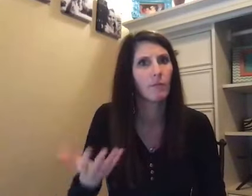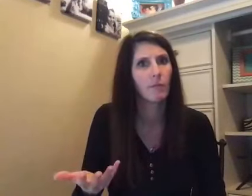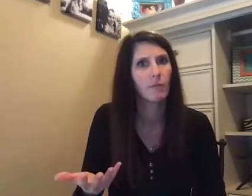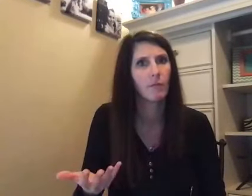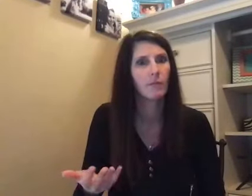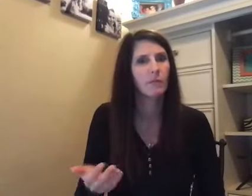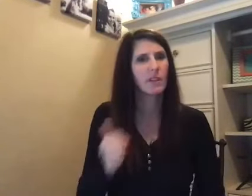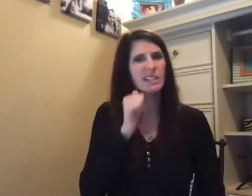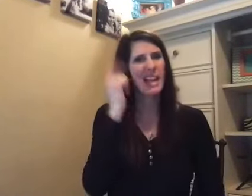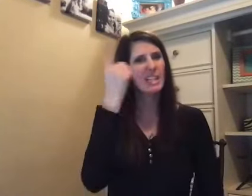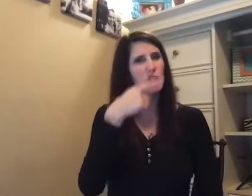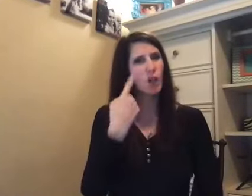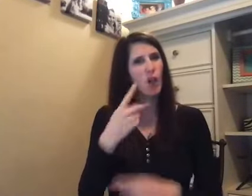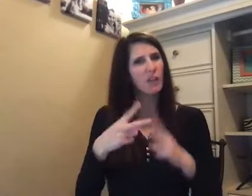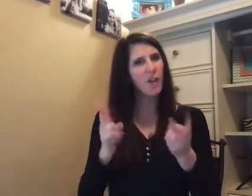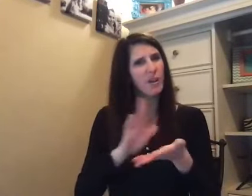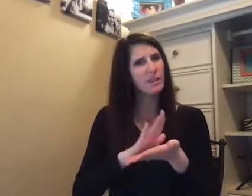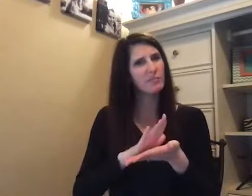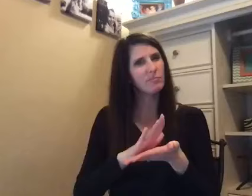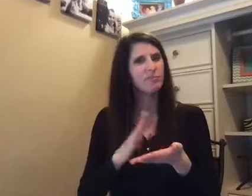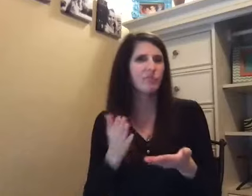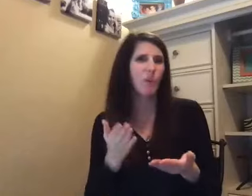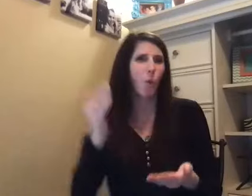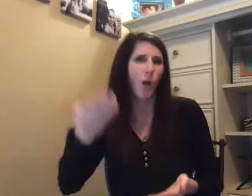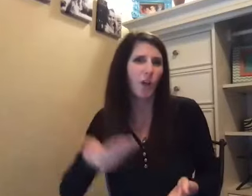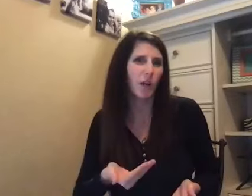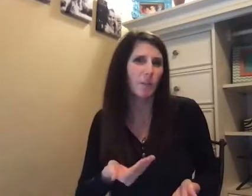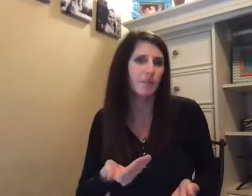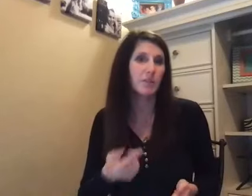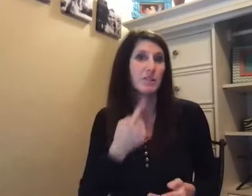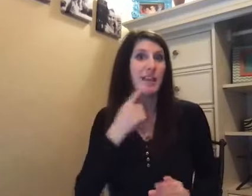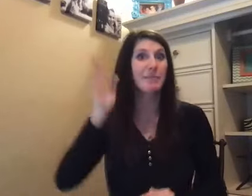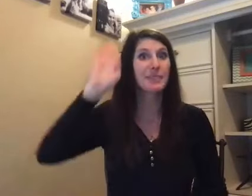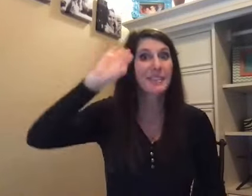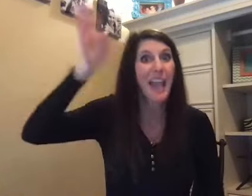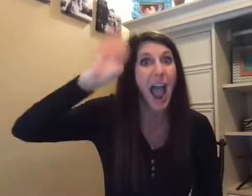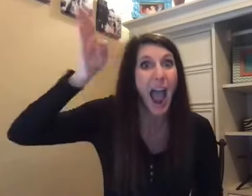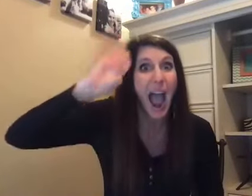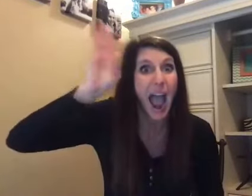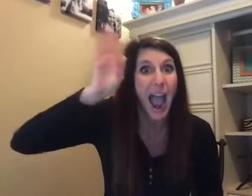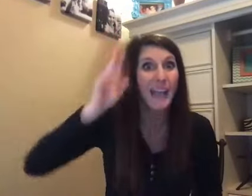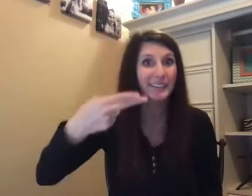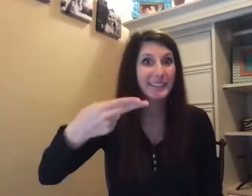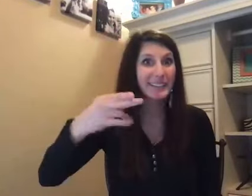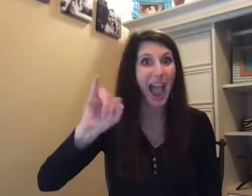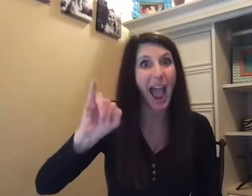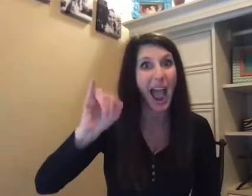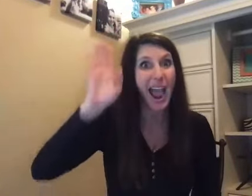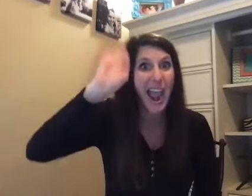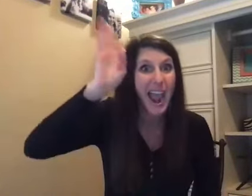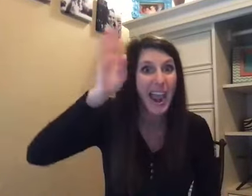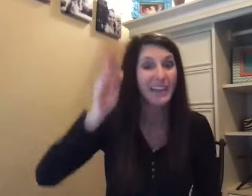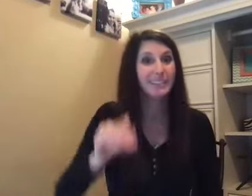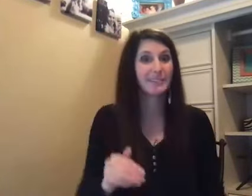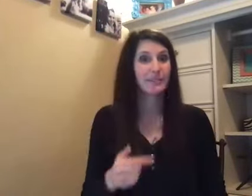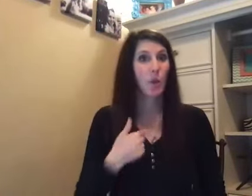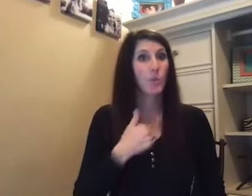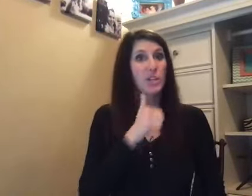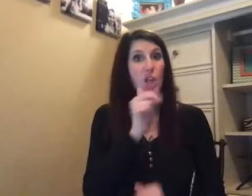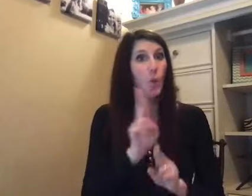They do look fine. Welcome. They say hi. Ha. Hi. don't